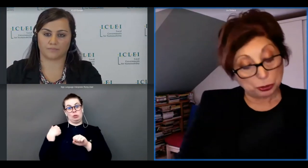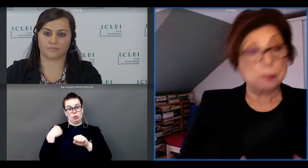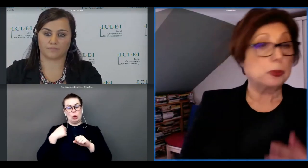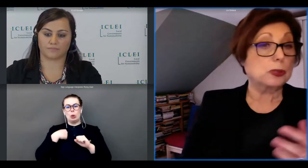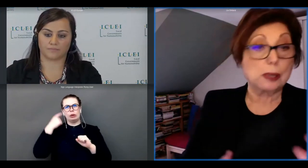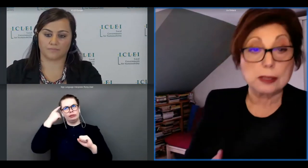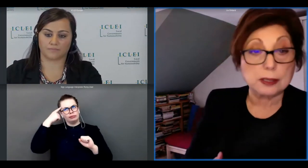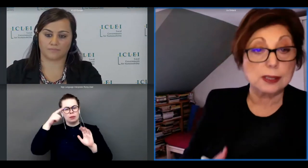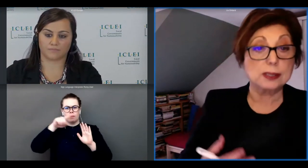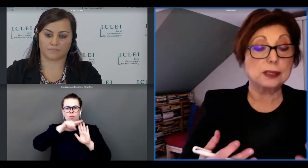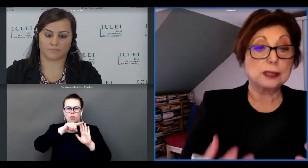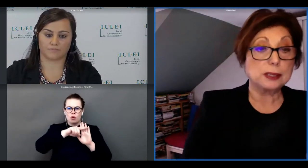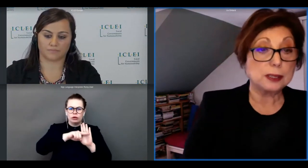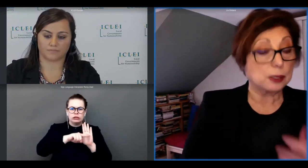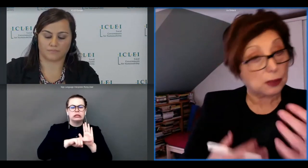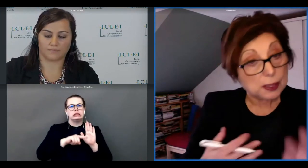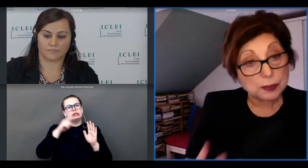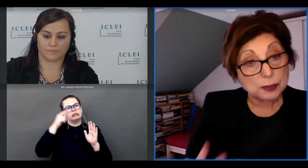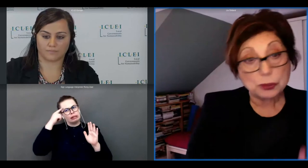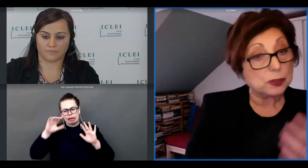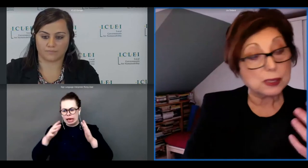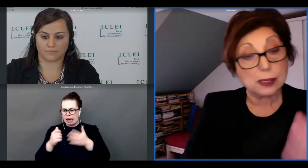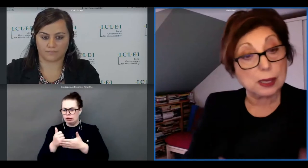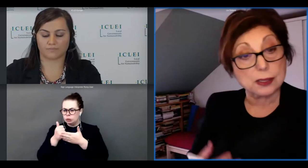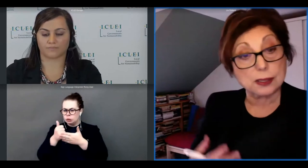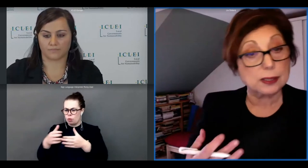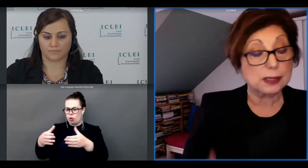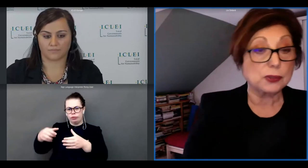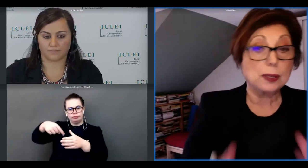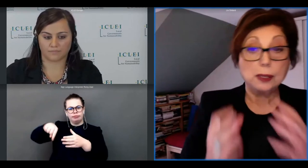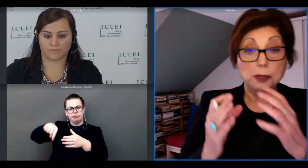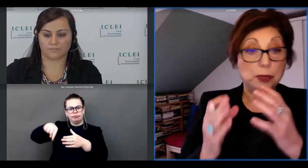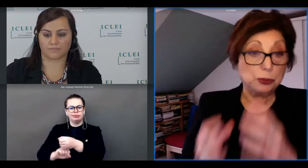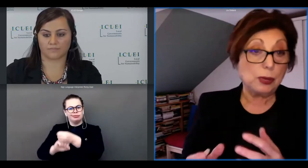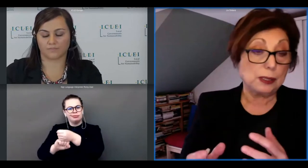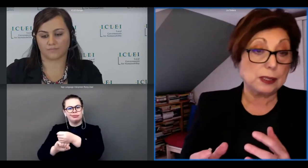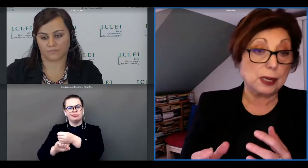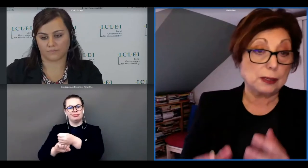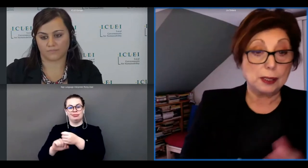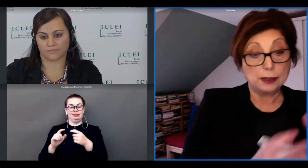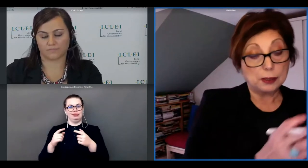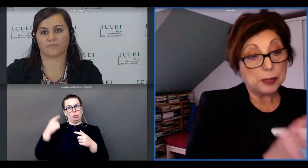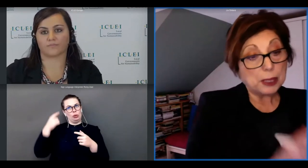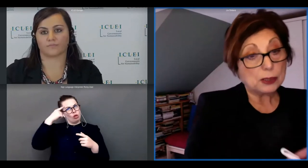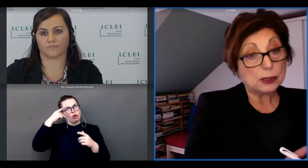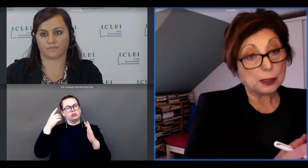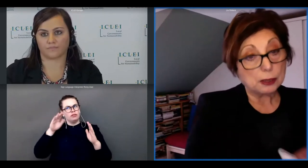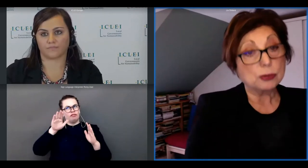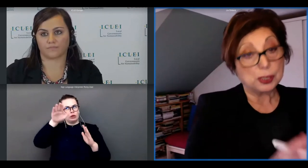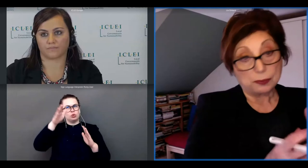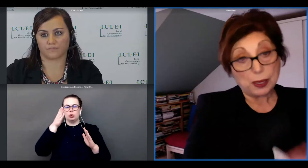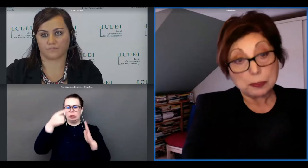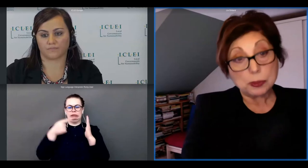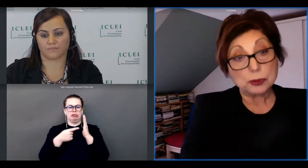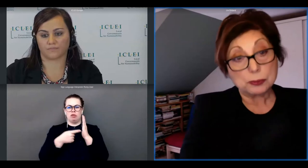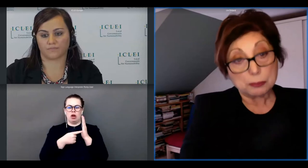to support clusters in cities or creative industries clusters etc we do understand that the minute technology